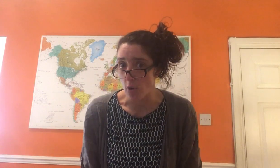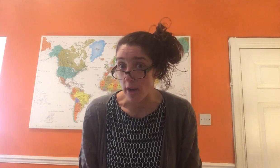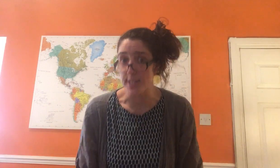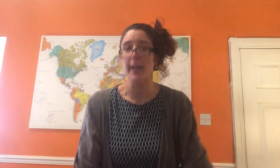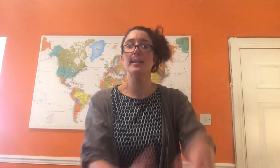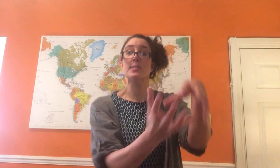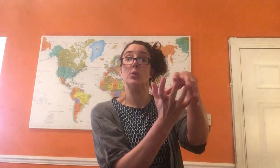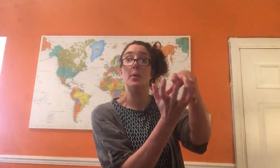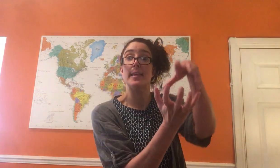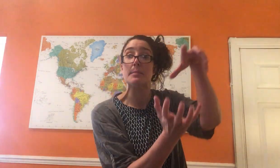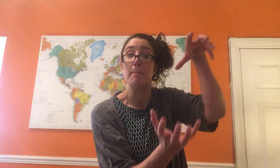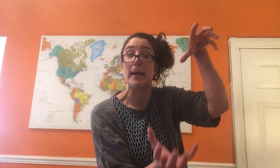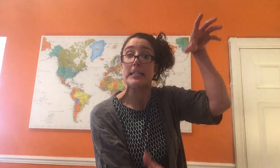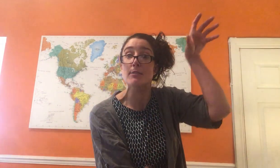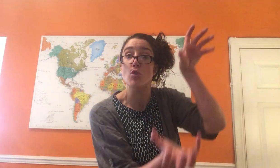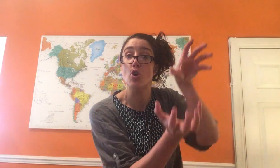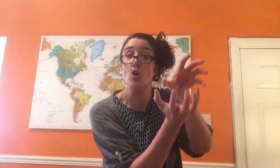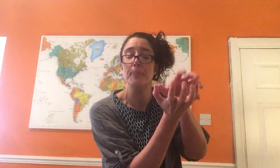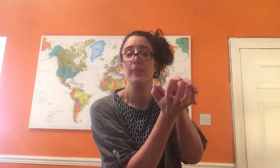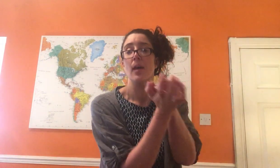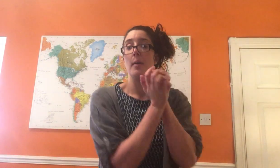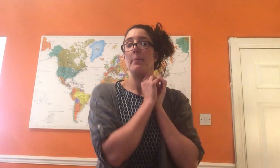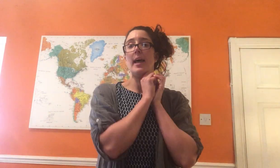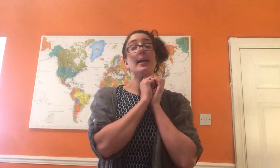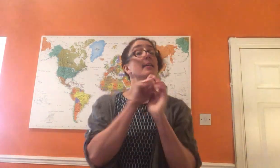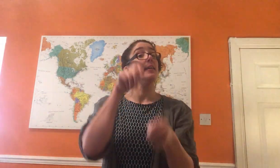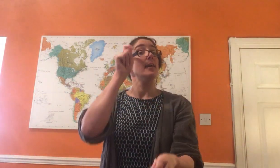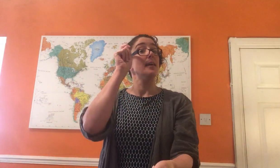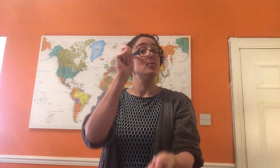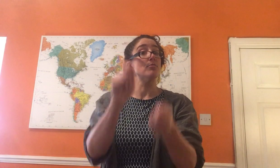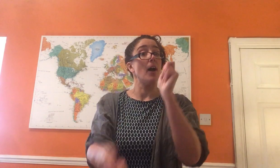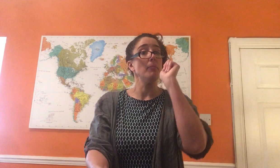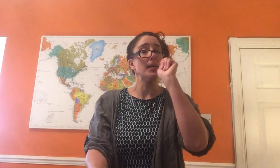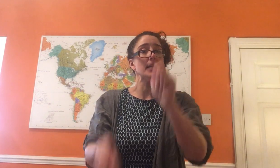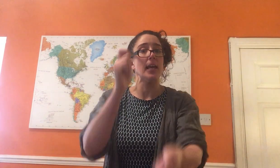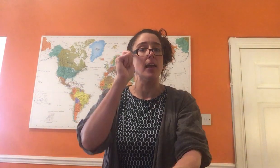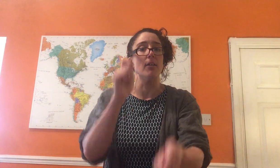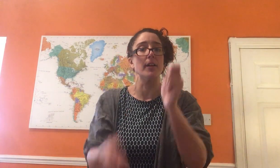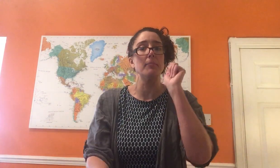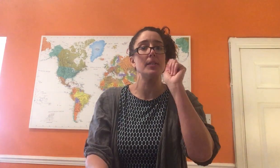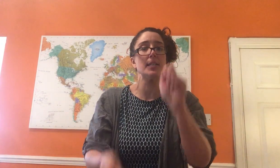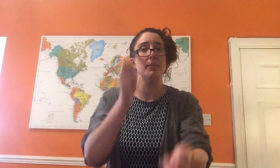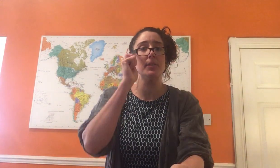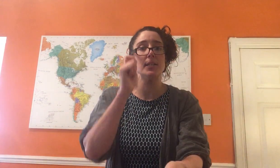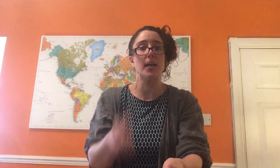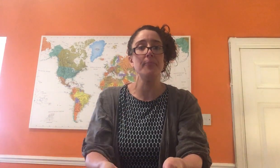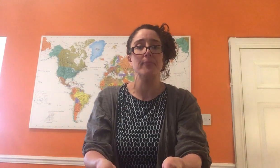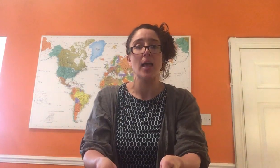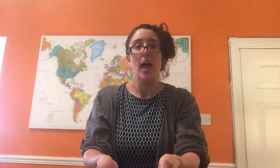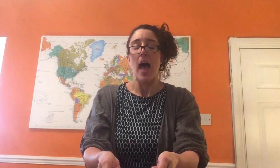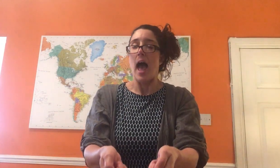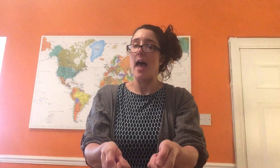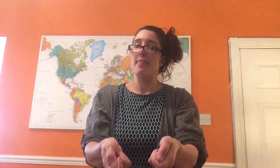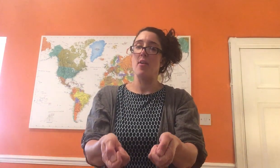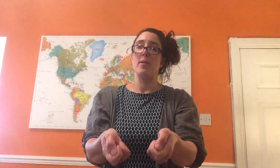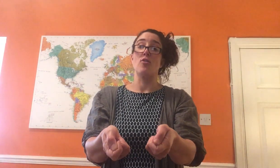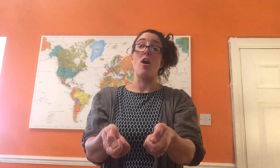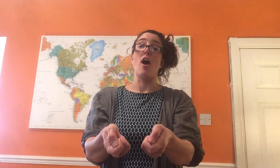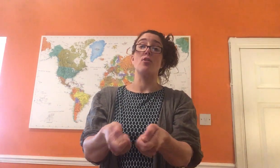we've got our dinosaur with his mighty roar, playing the drum, doesn't he? Or um-tee-tum-tee-tum. And then we've got our